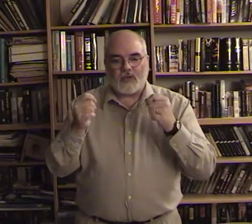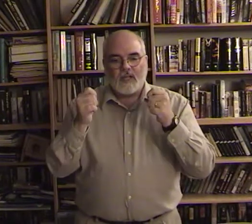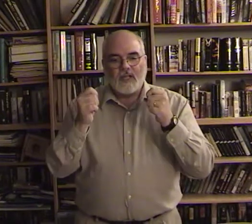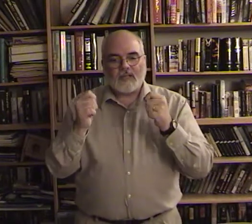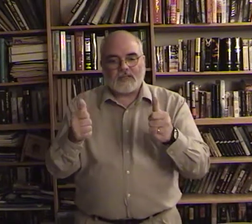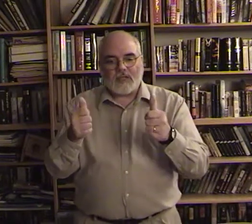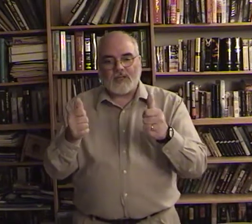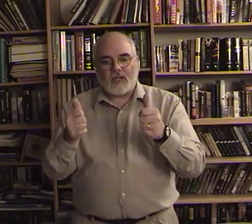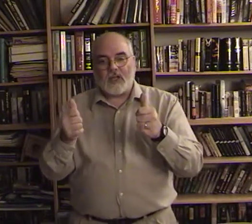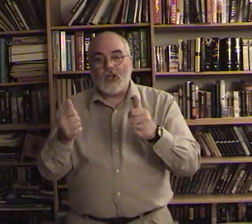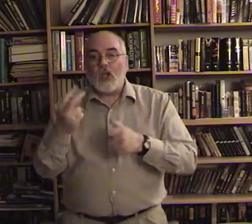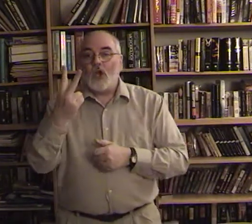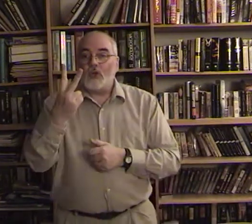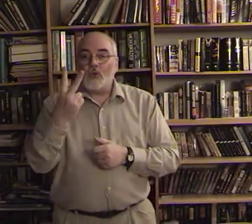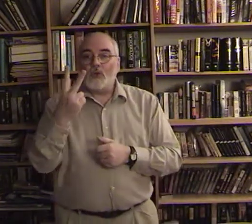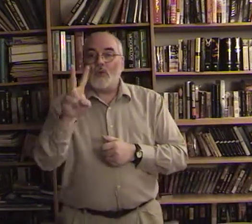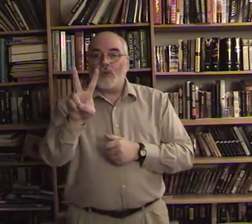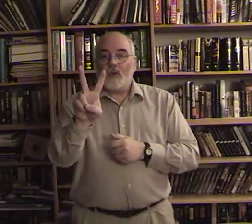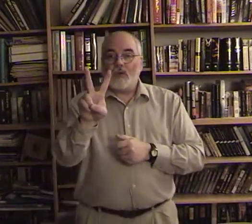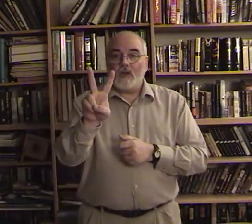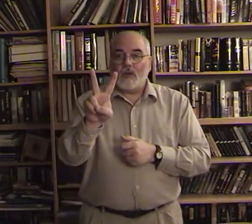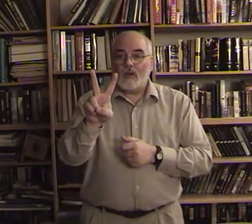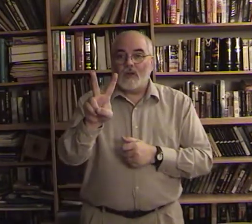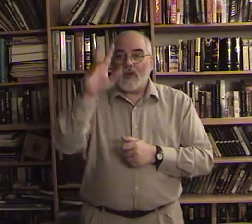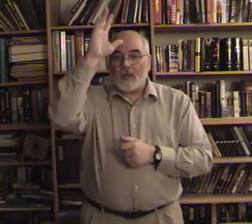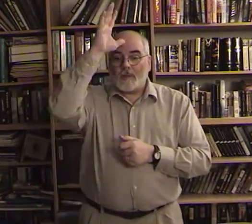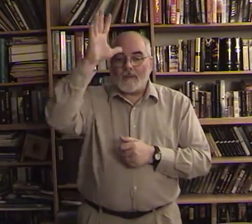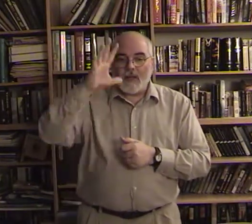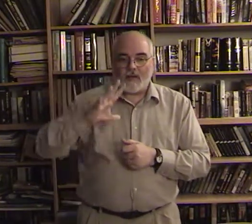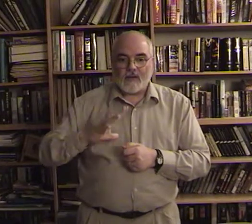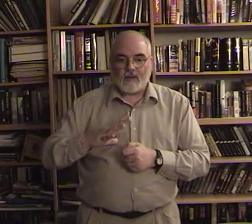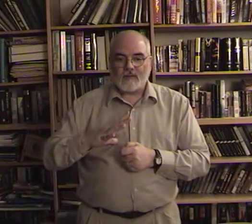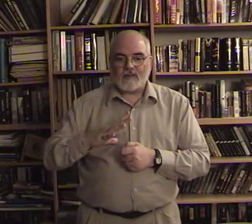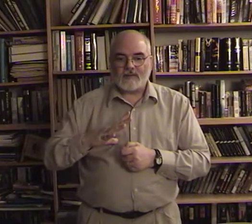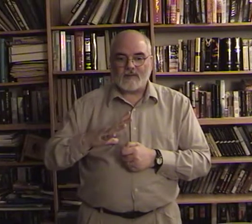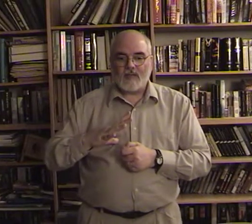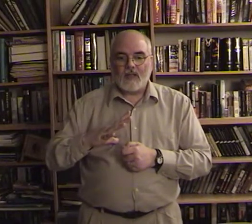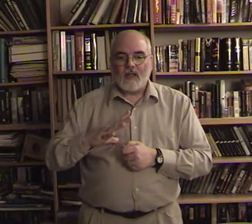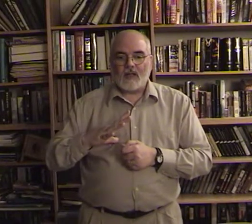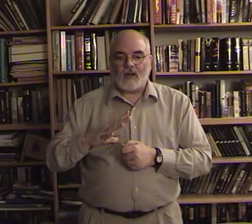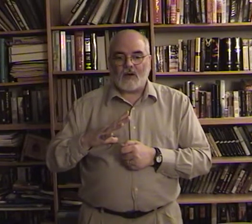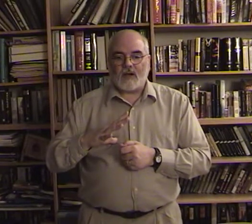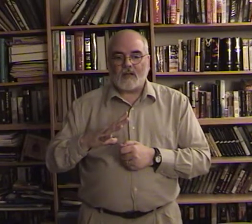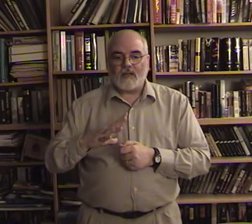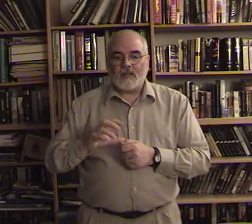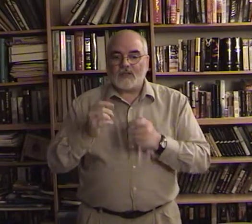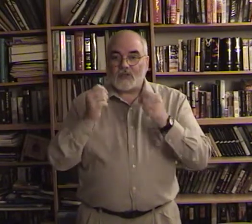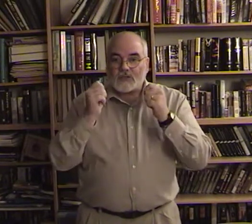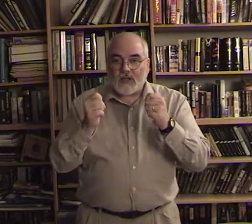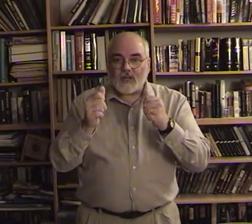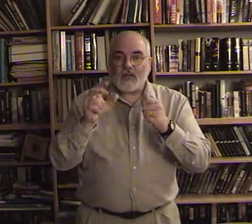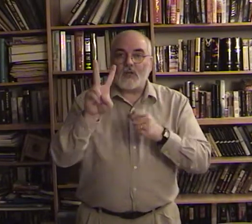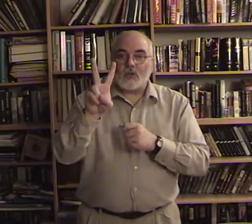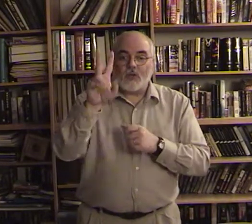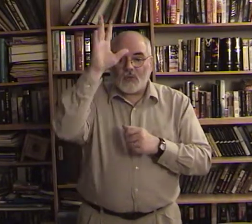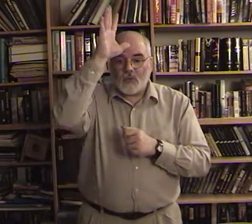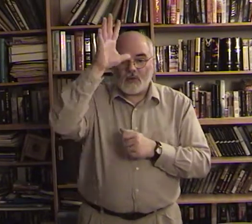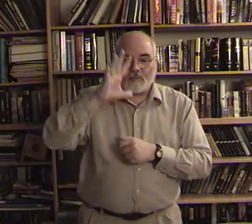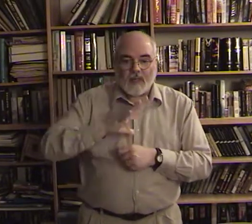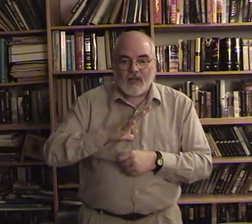suddenly two men all right so suddenly two men